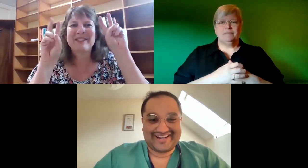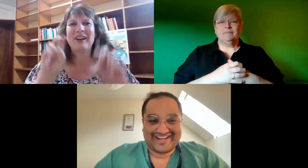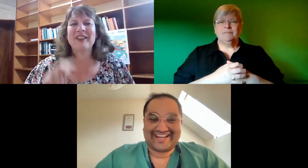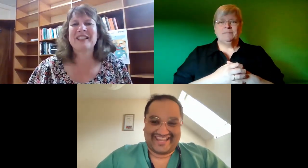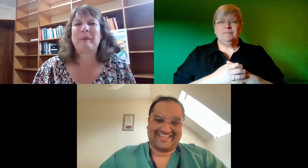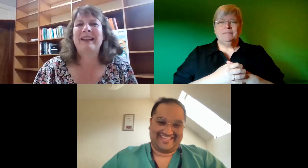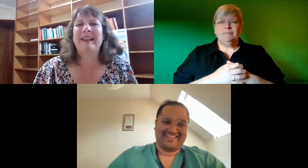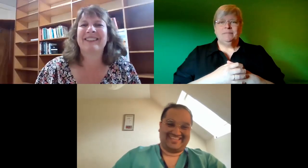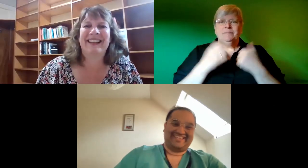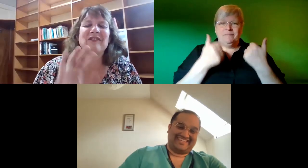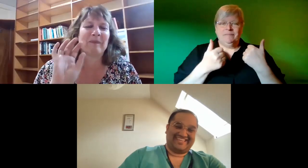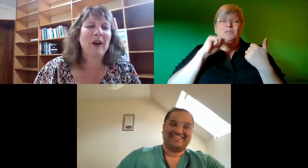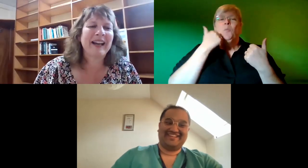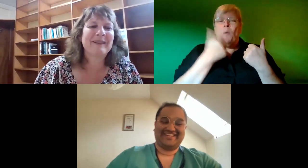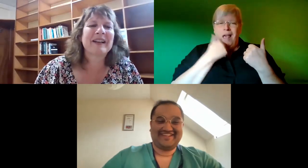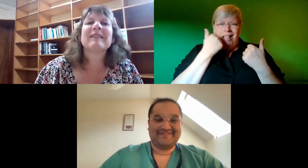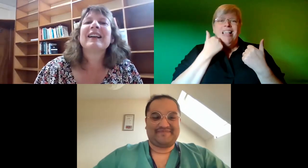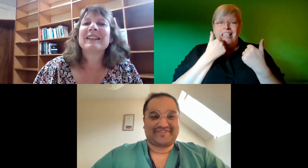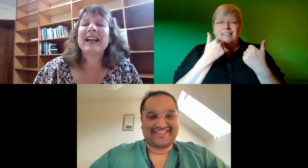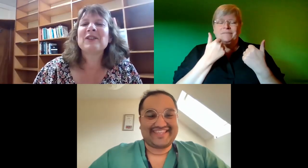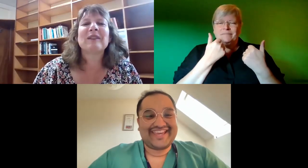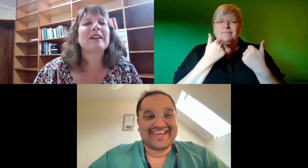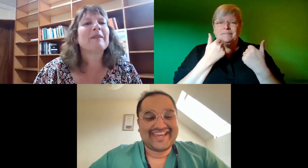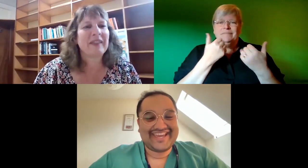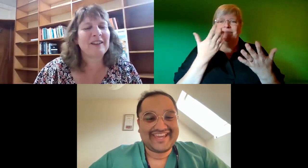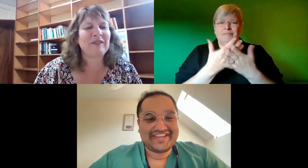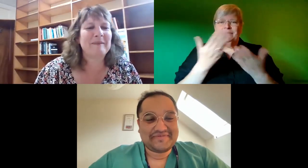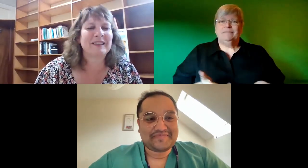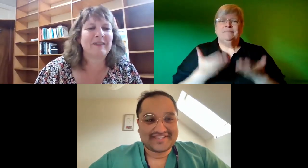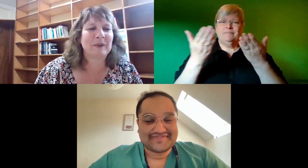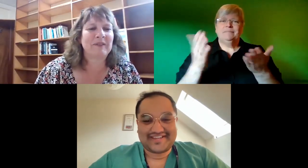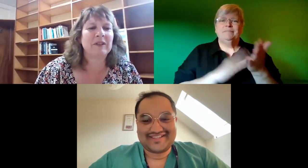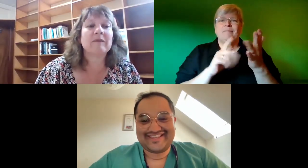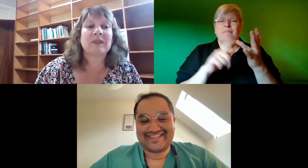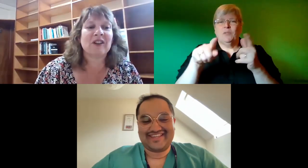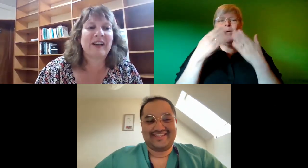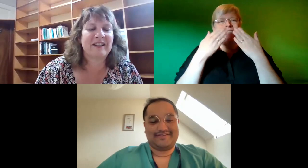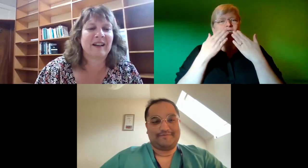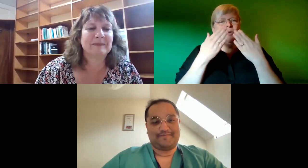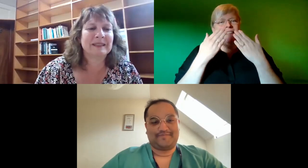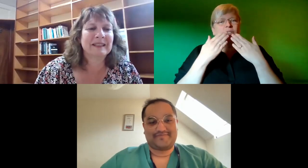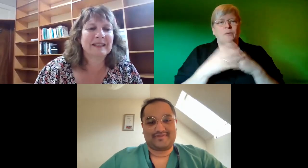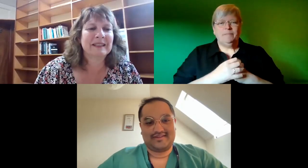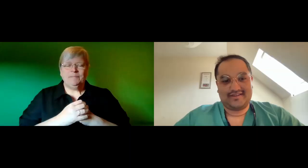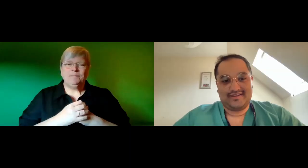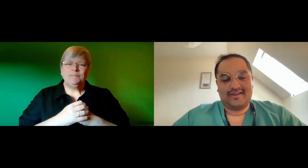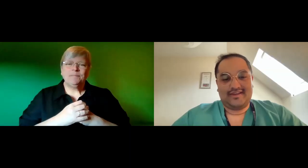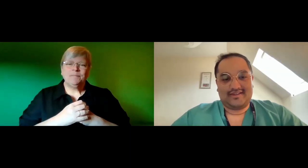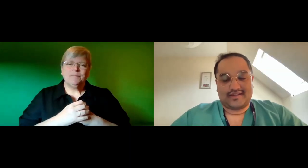okay I'm going to hand you over now thank you very much everybody for agreeing to come